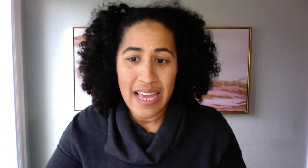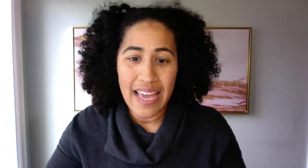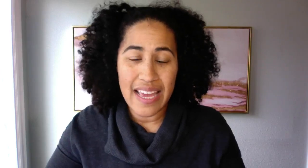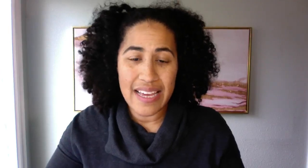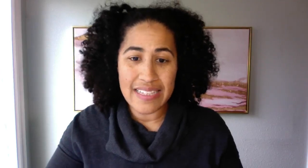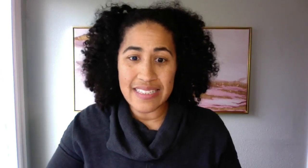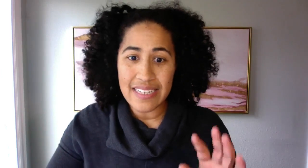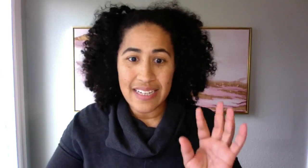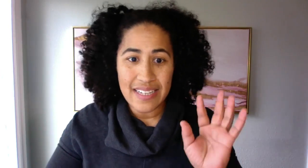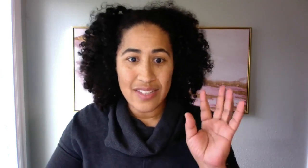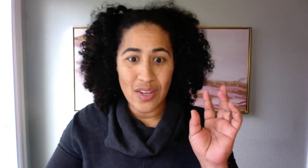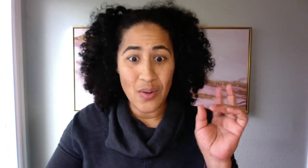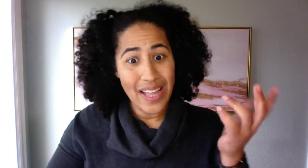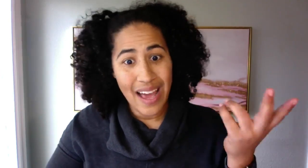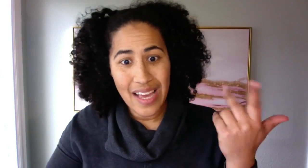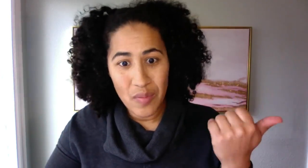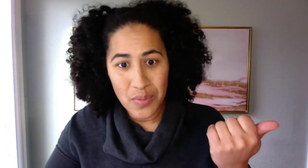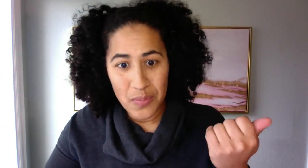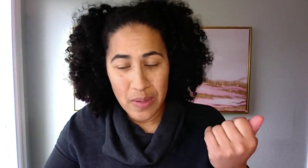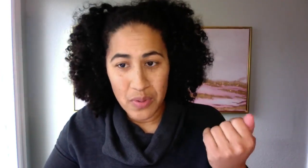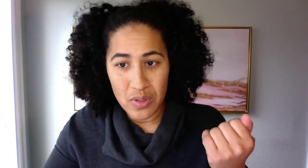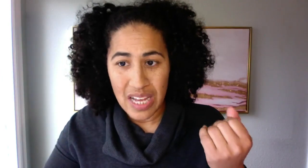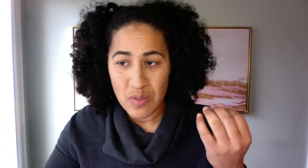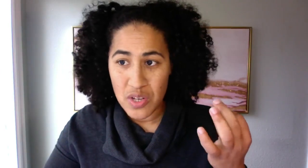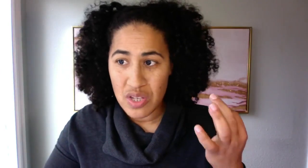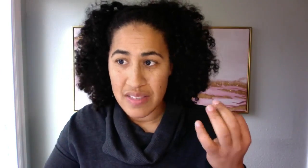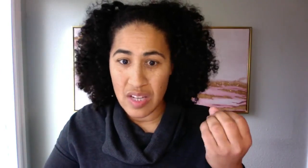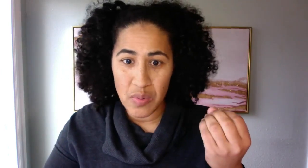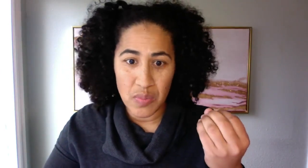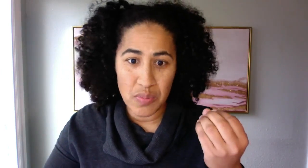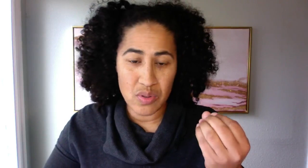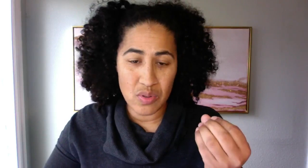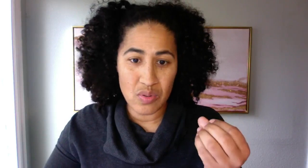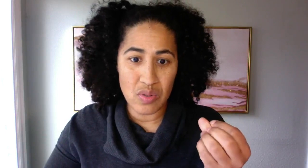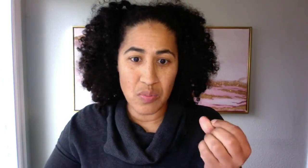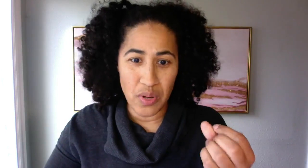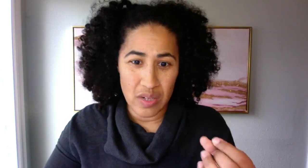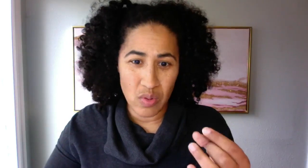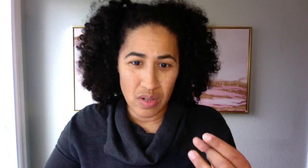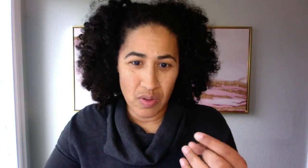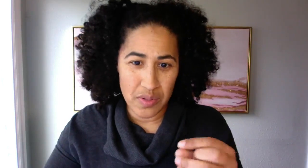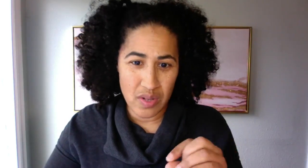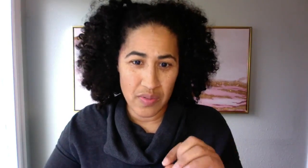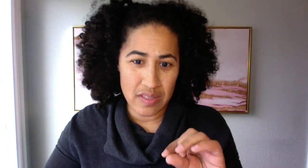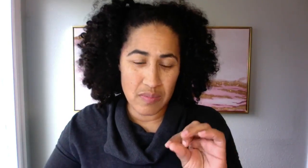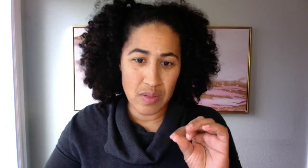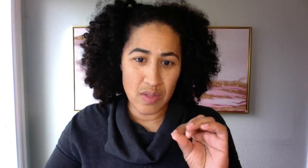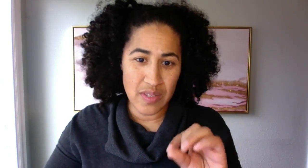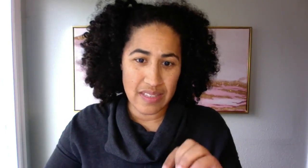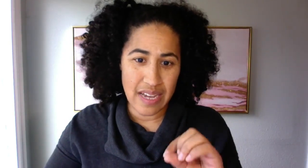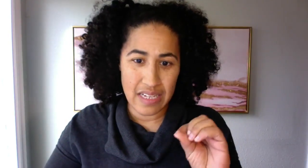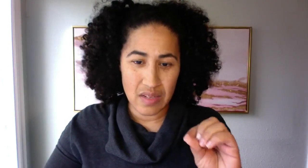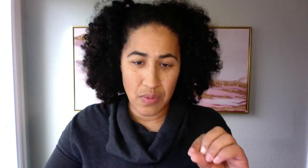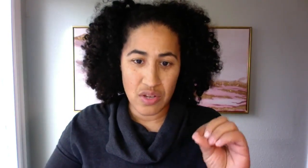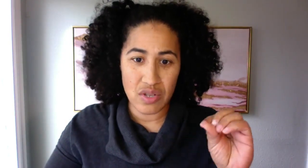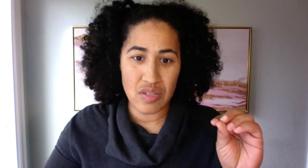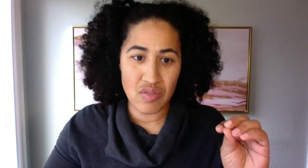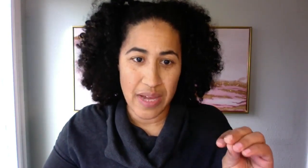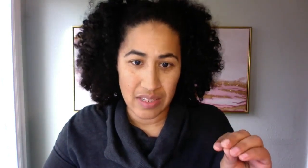And I specialize in helping people do the brain work for resolving symptoms of anxiety, depression, and traumatic